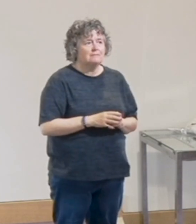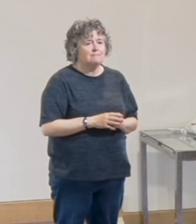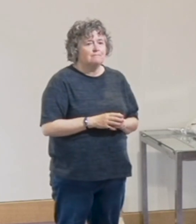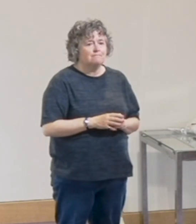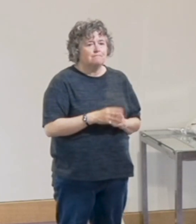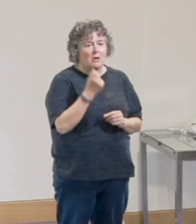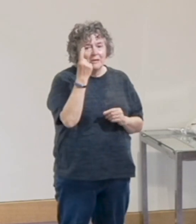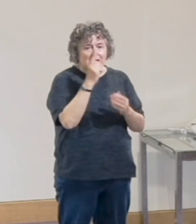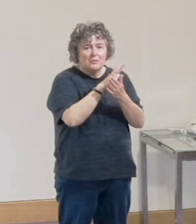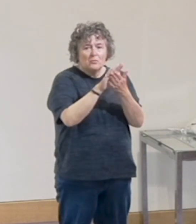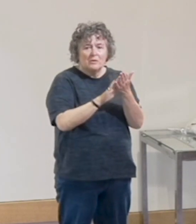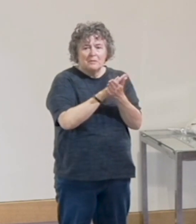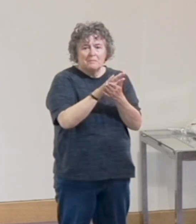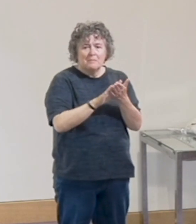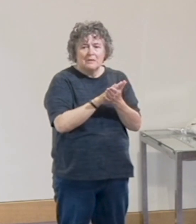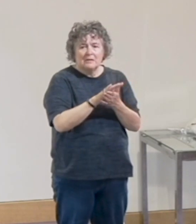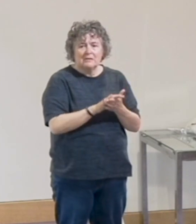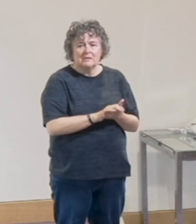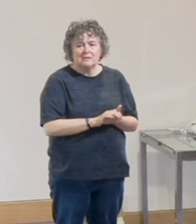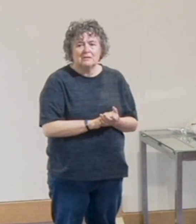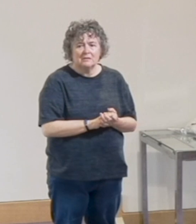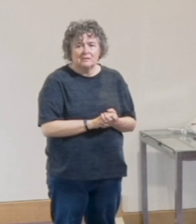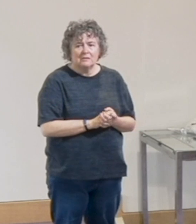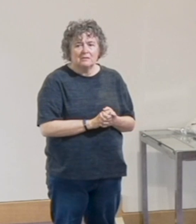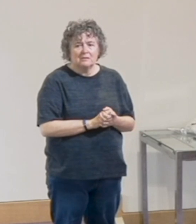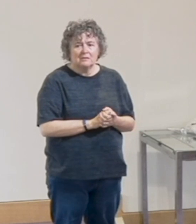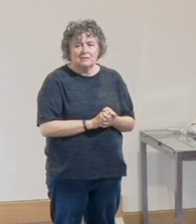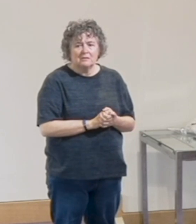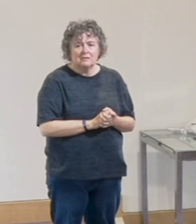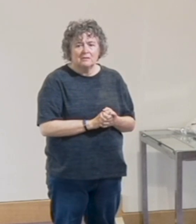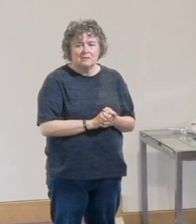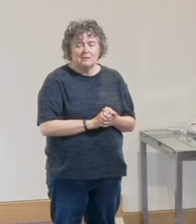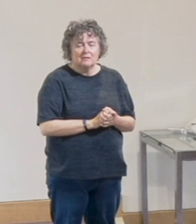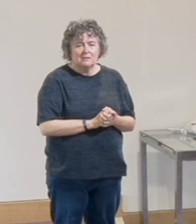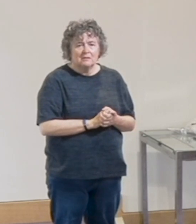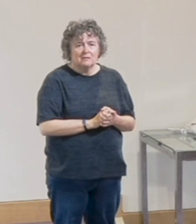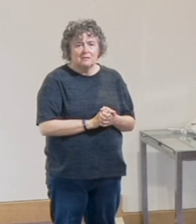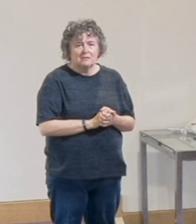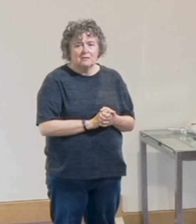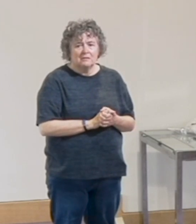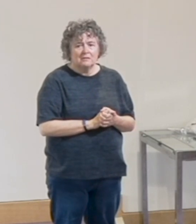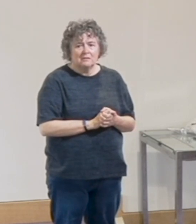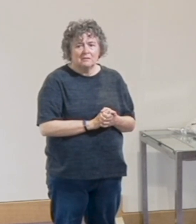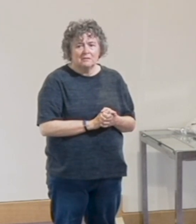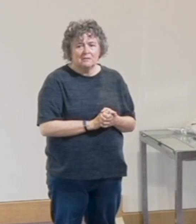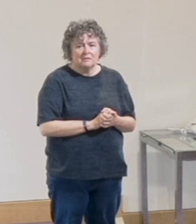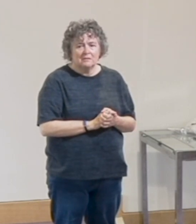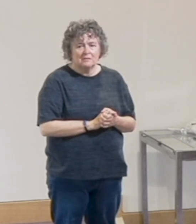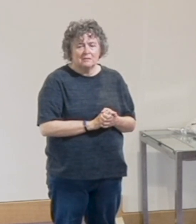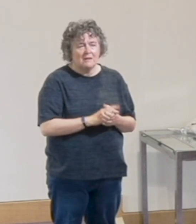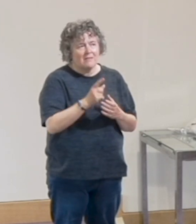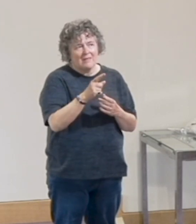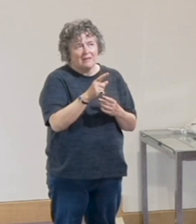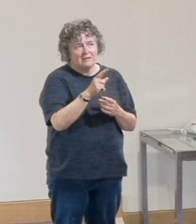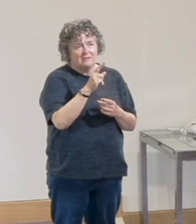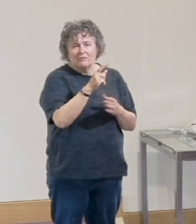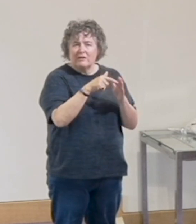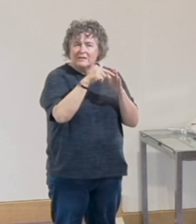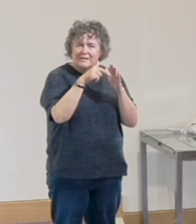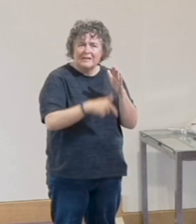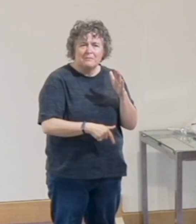what it means then. There is a sermon involved in that and I'm certainly not going to do it now because time is running away with us.